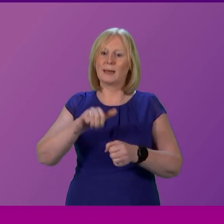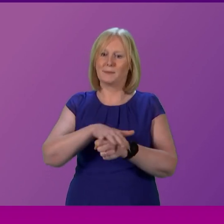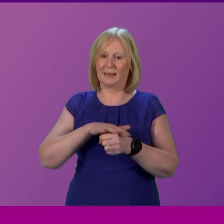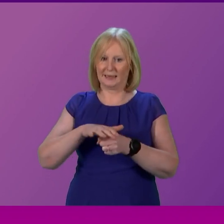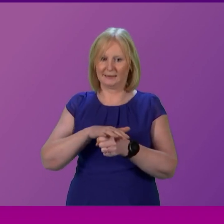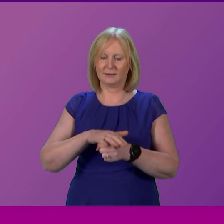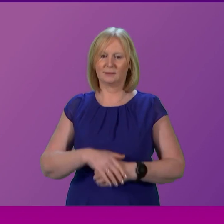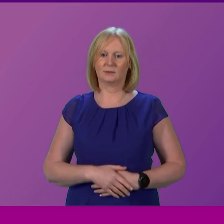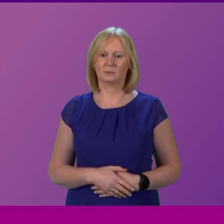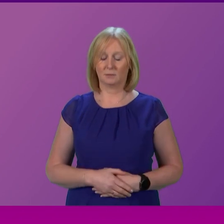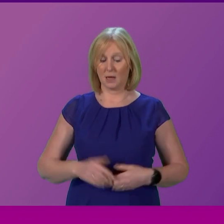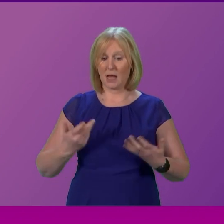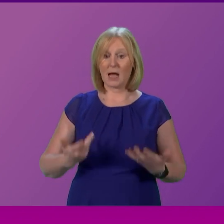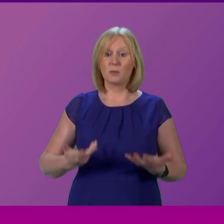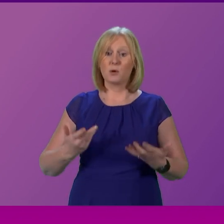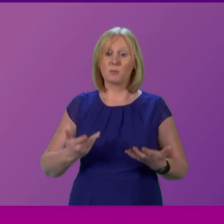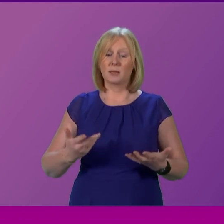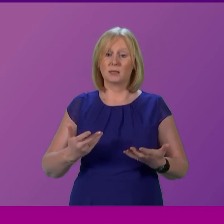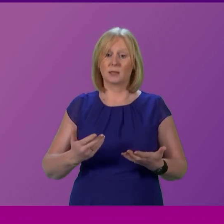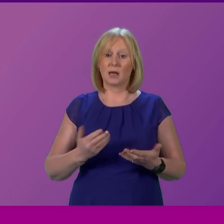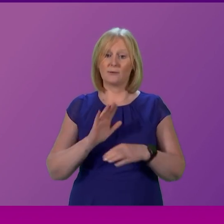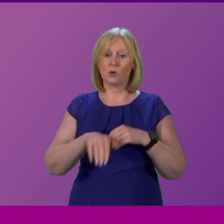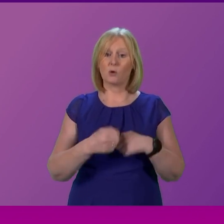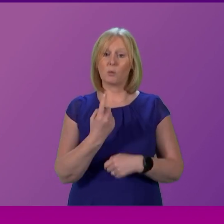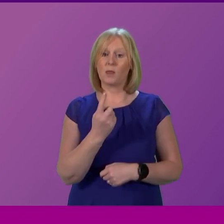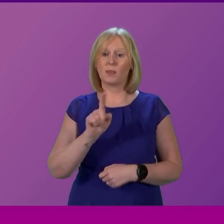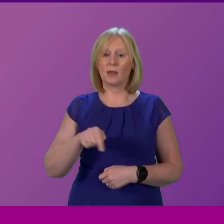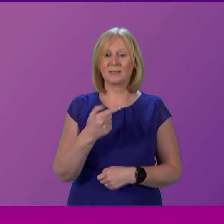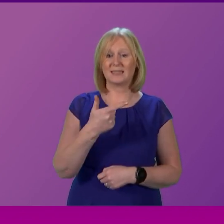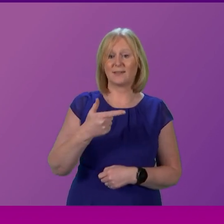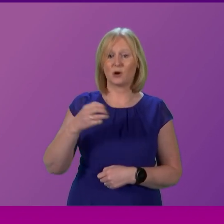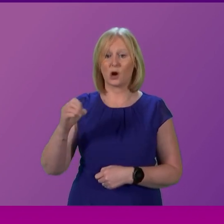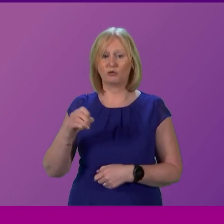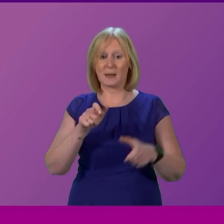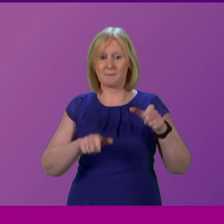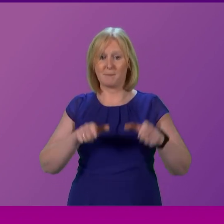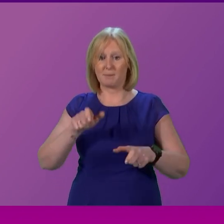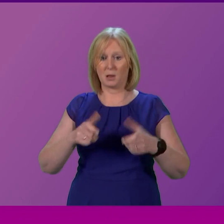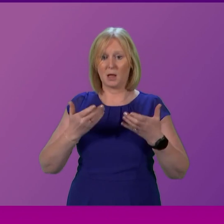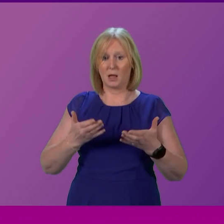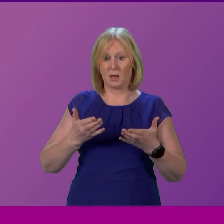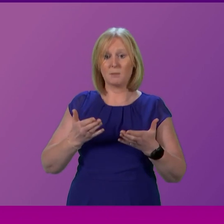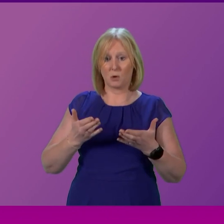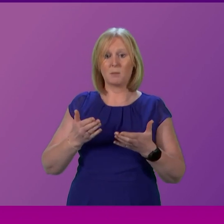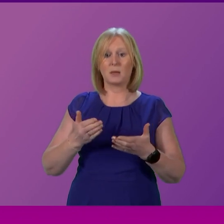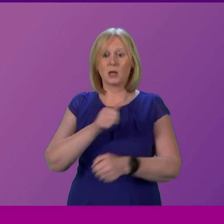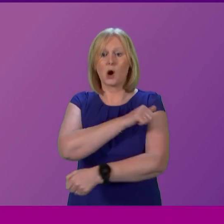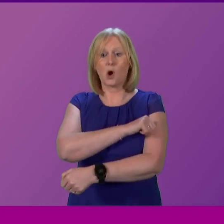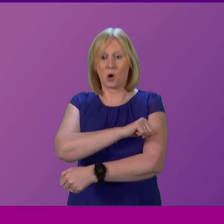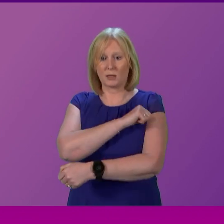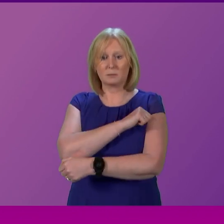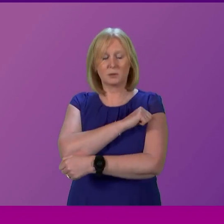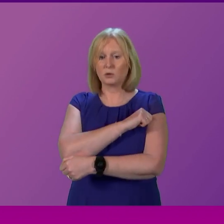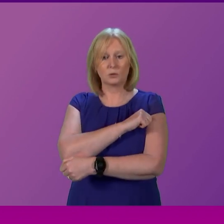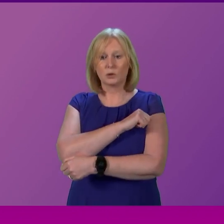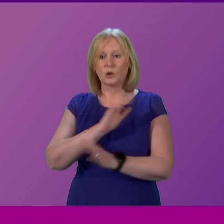is that at present there are more than 1,700 people currently in hospital who do not need to be there for